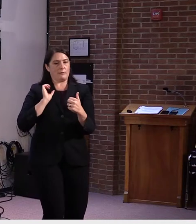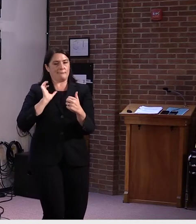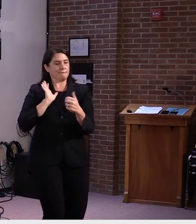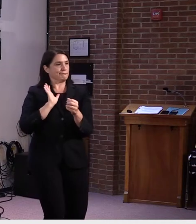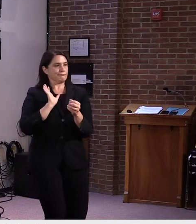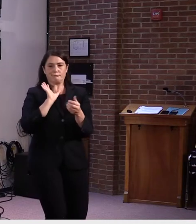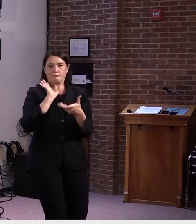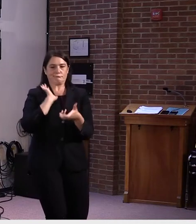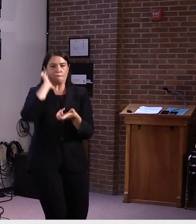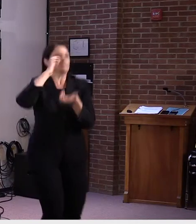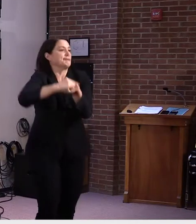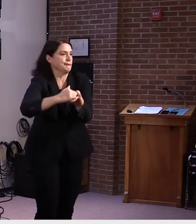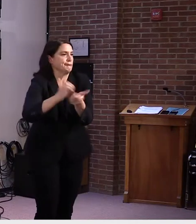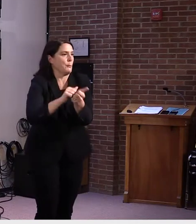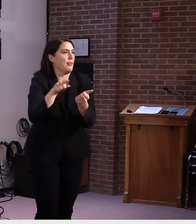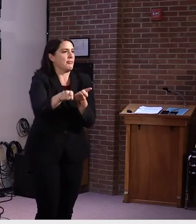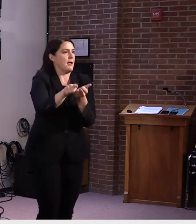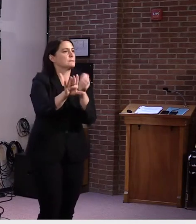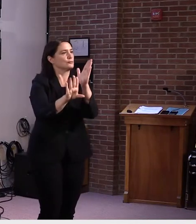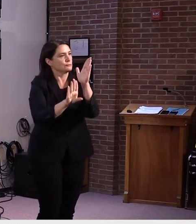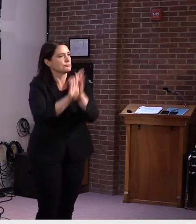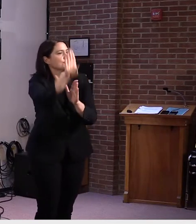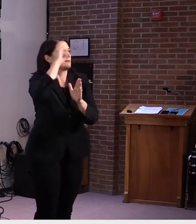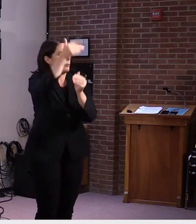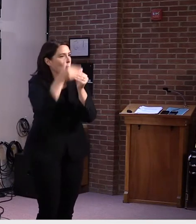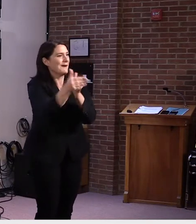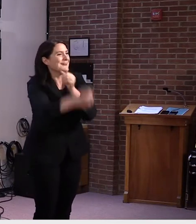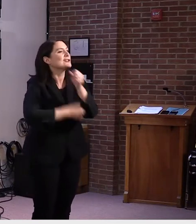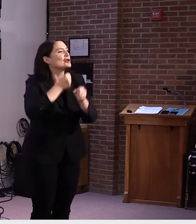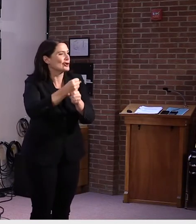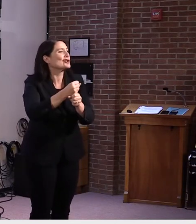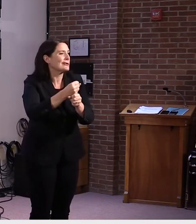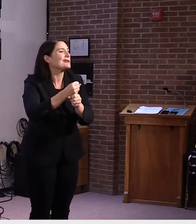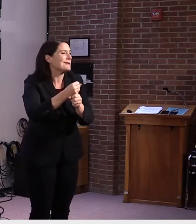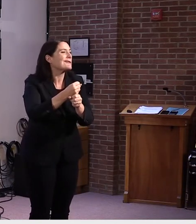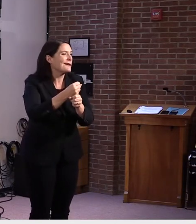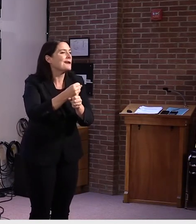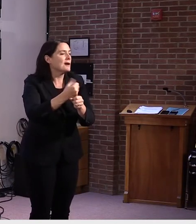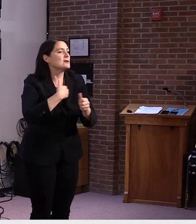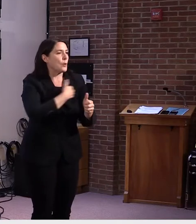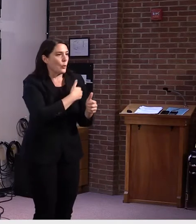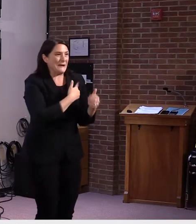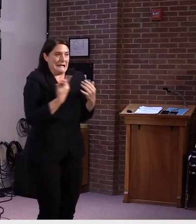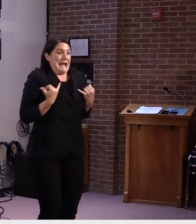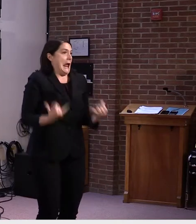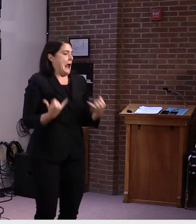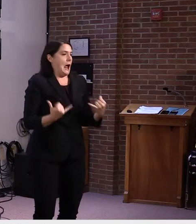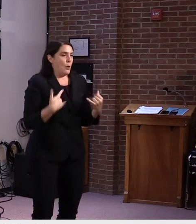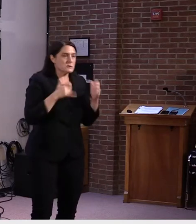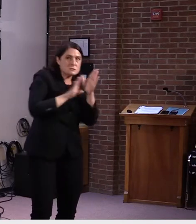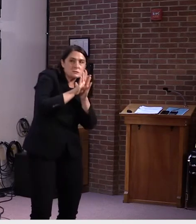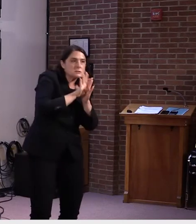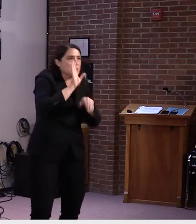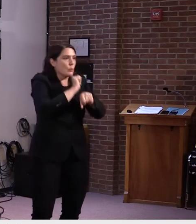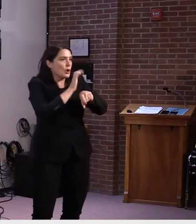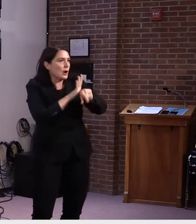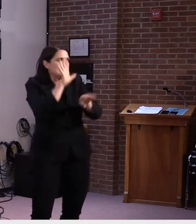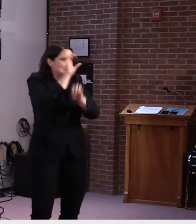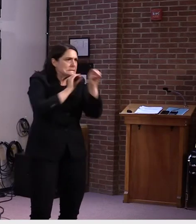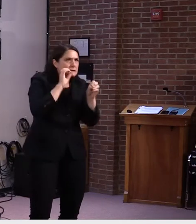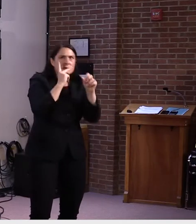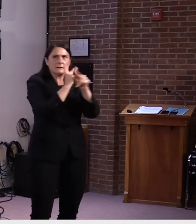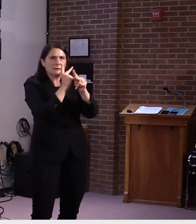the staff from those existing summer programs. So, all of this is being put together right now. Uh, we'll be working